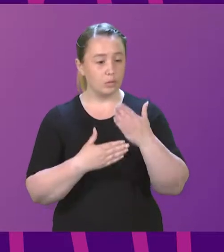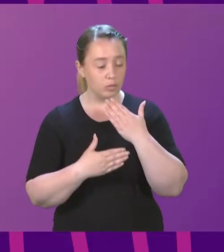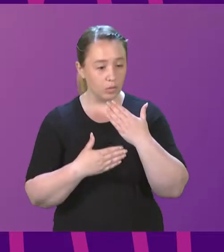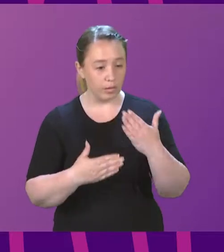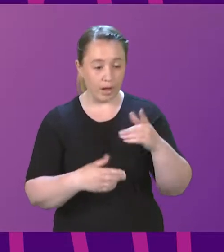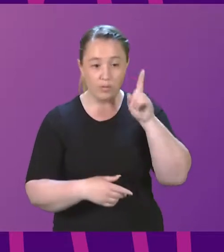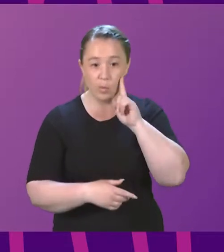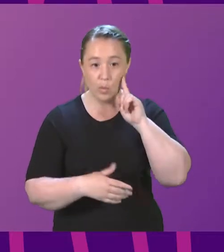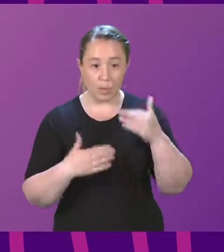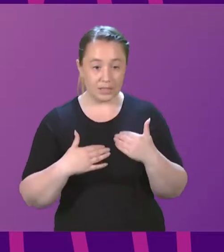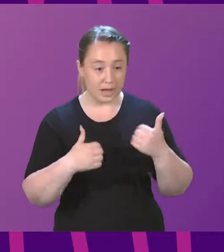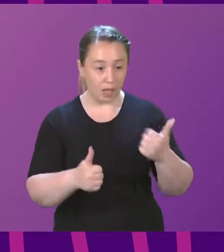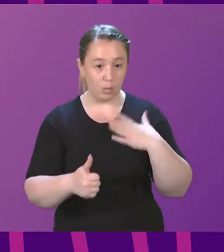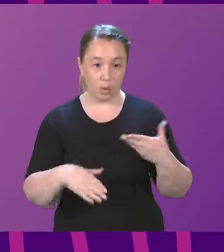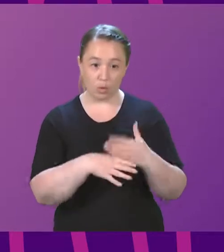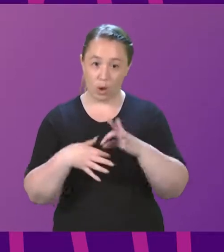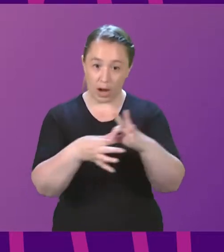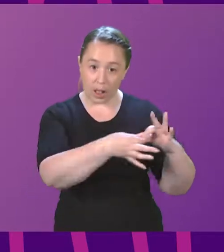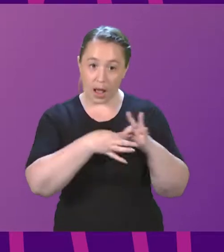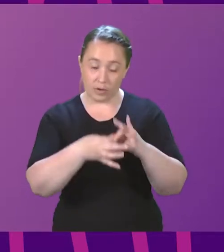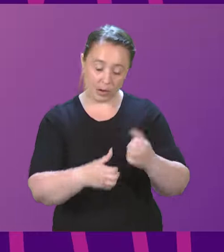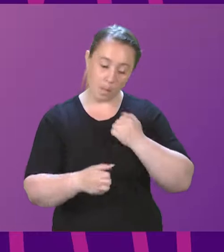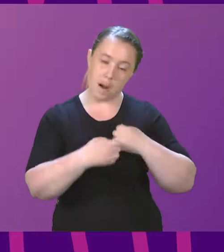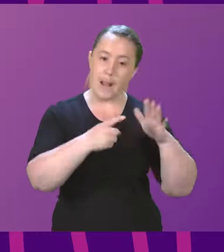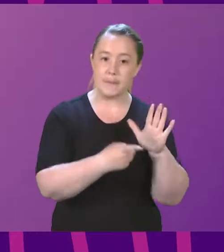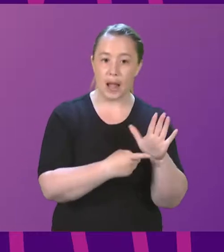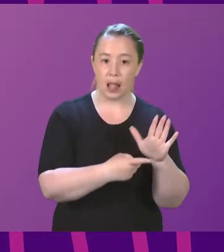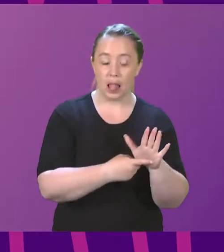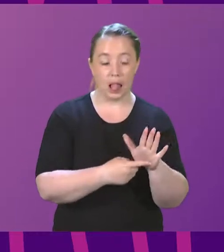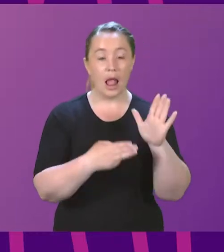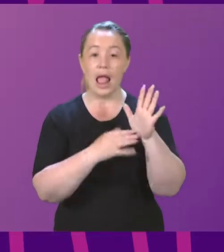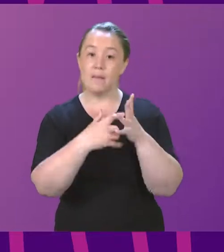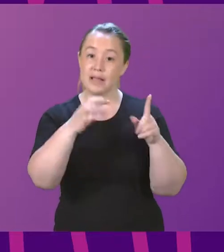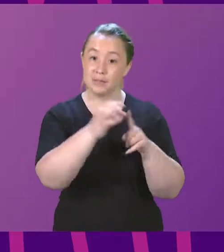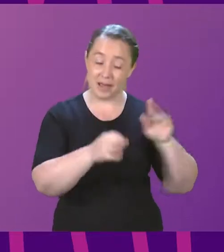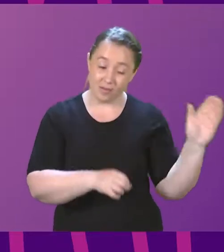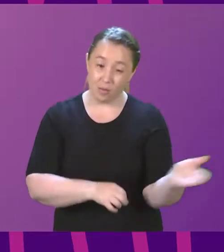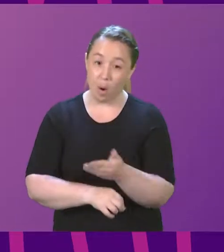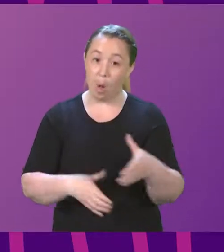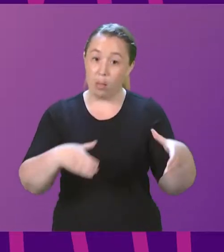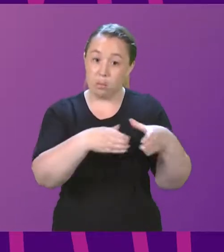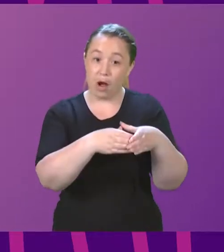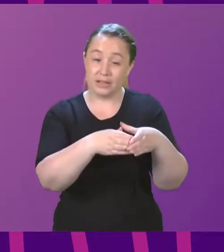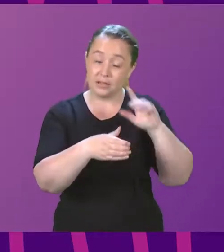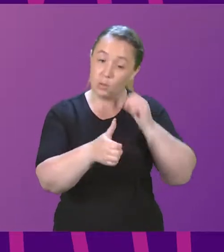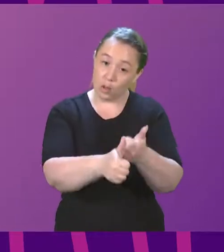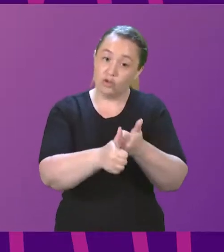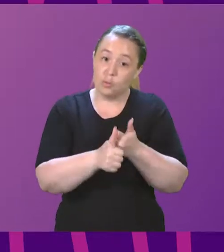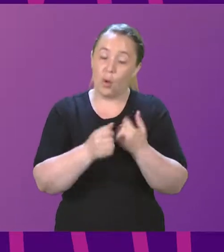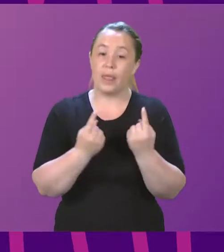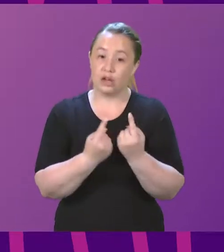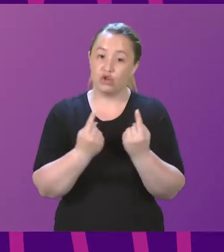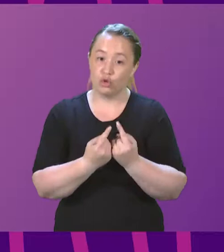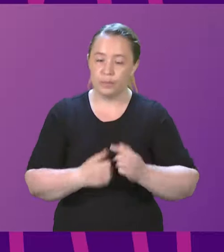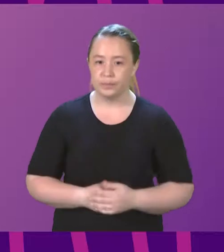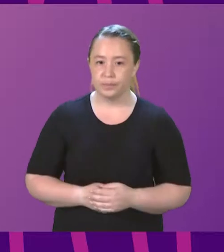Health to work collaboratively on my bill. We now have MSPs from every party committing to back the issue. We know,